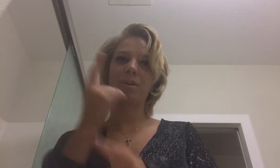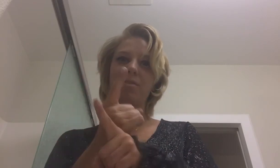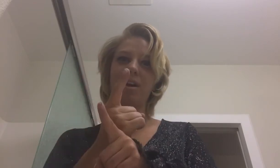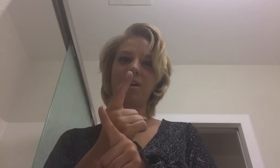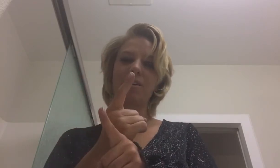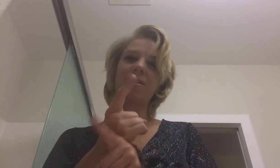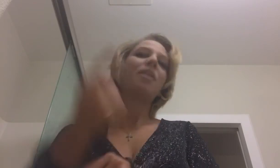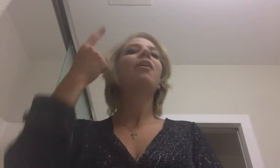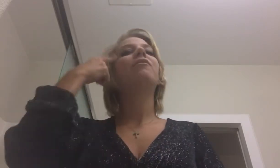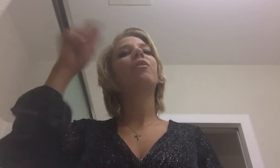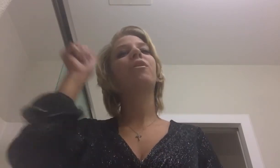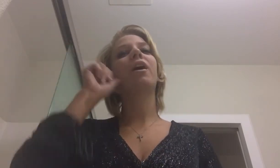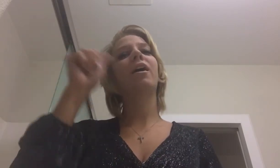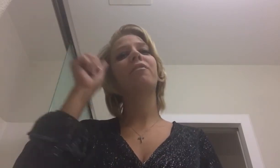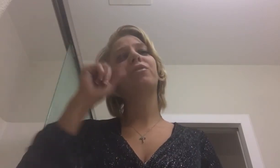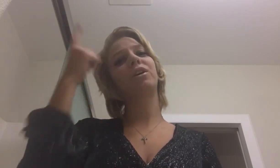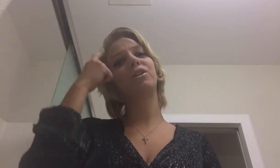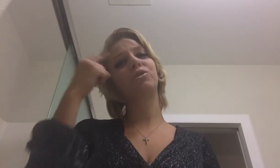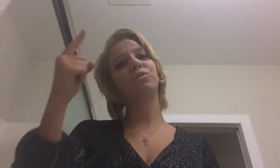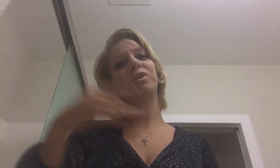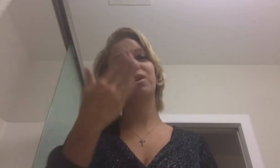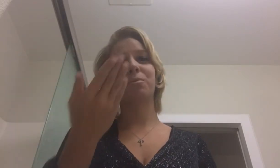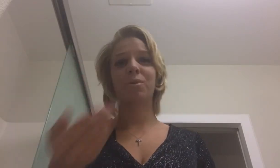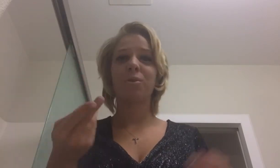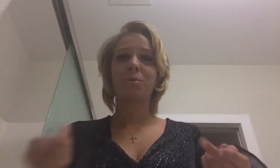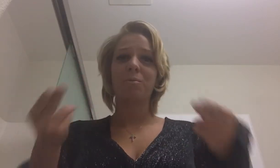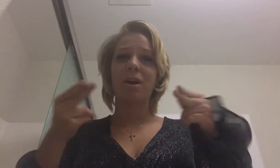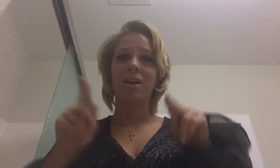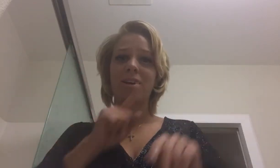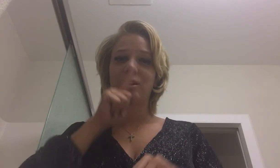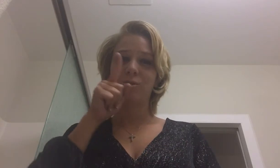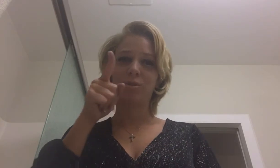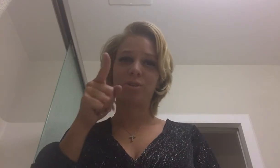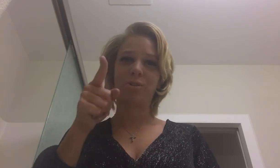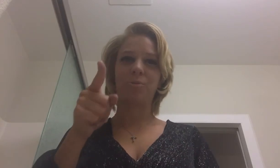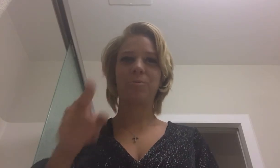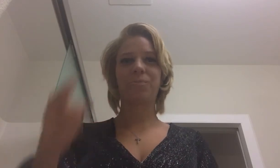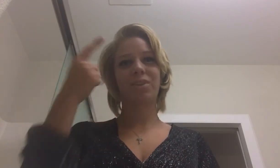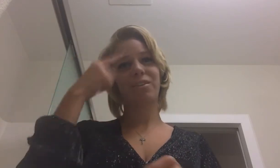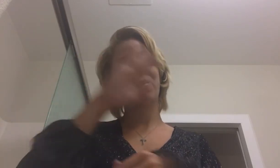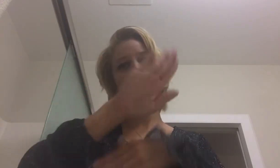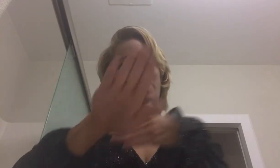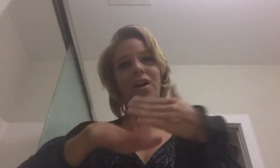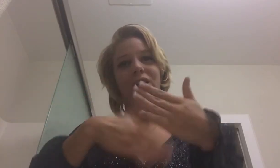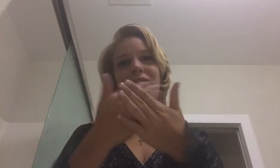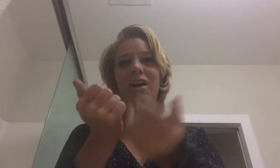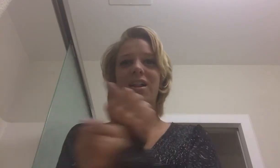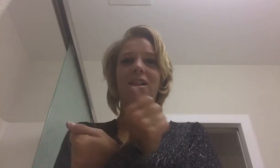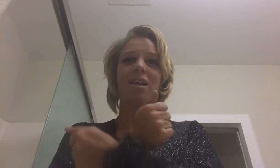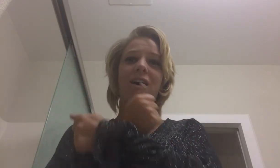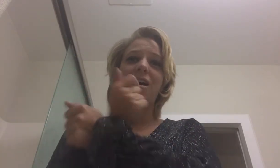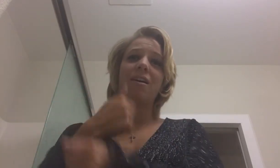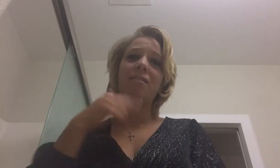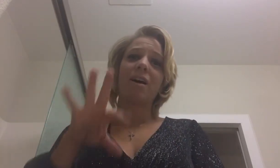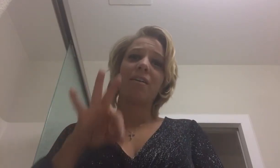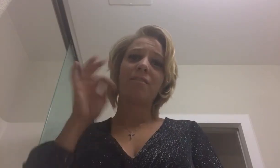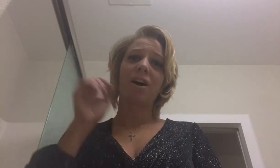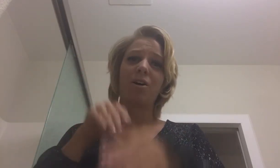right, for every dream you made come true. For all the love about